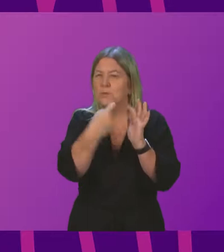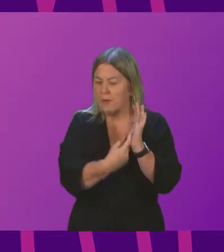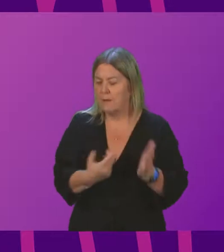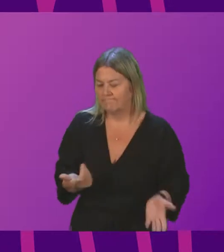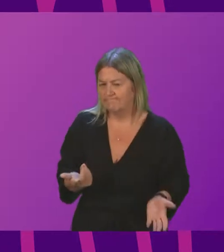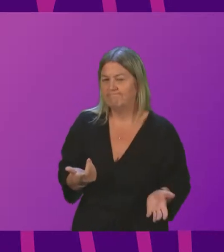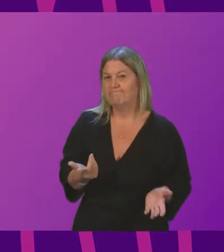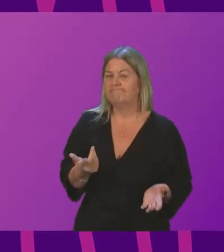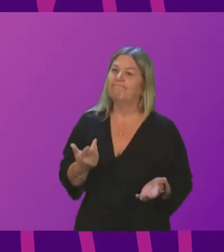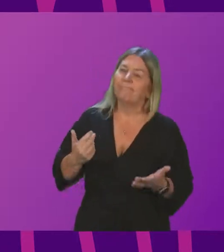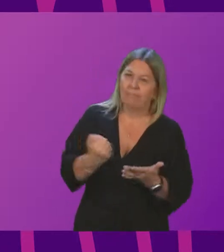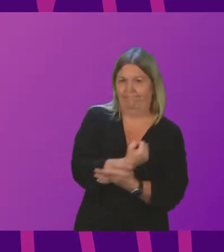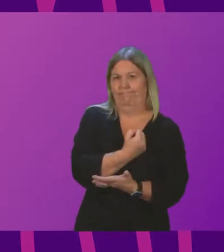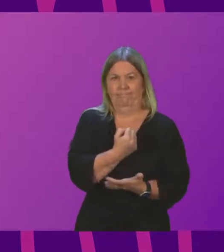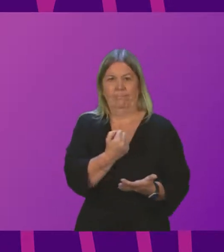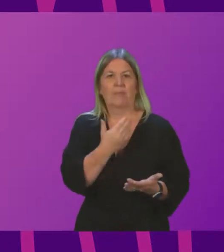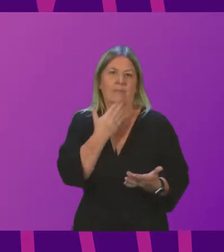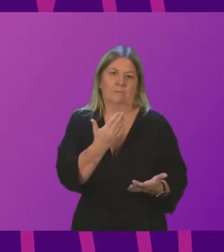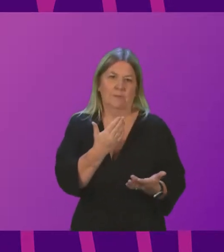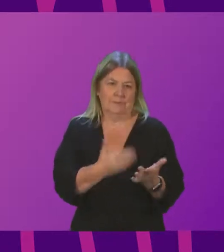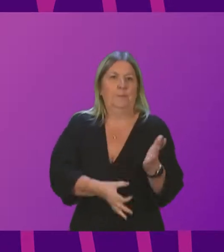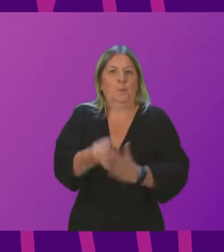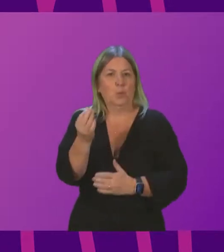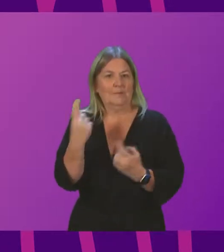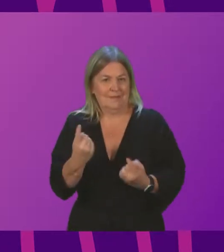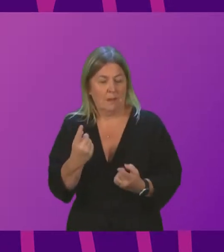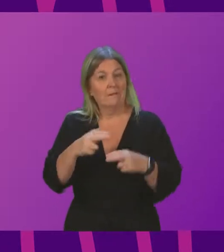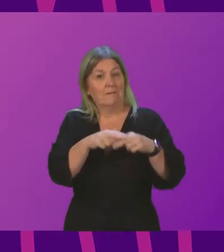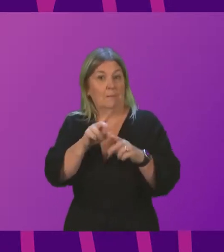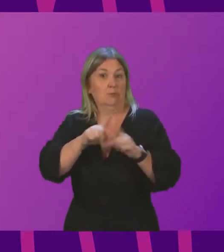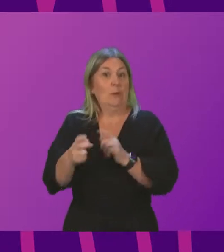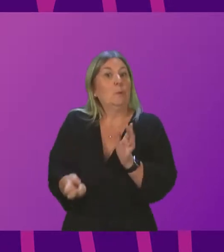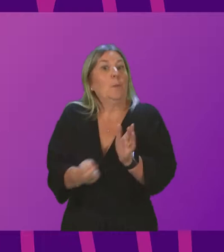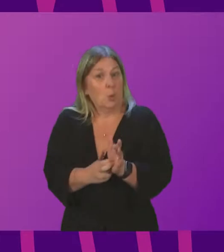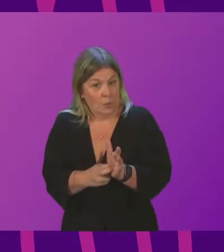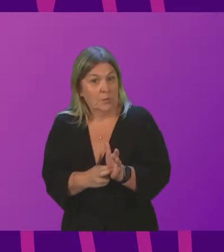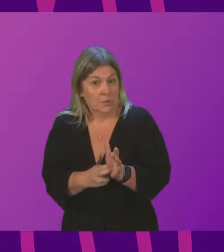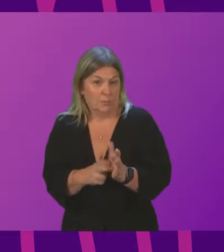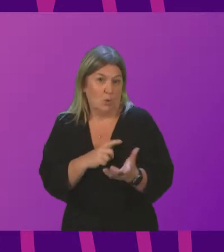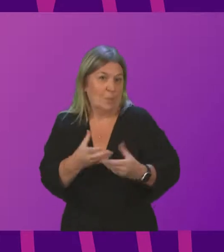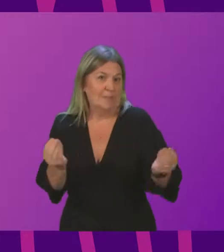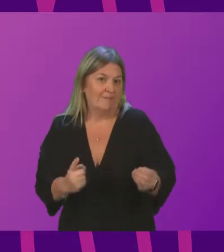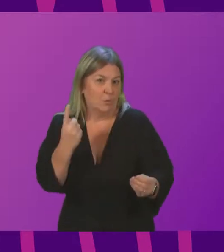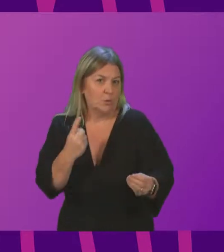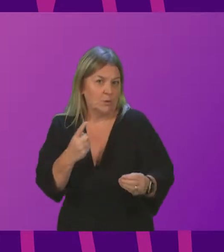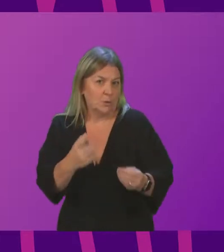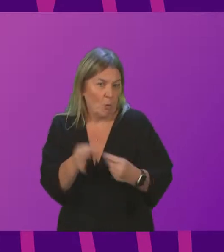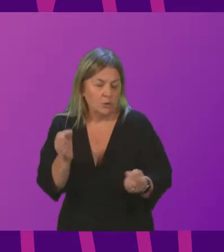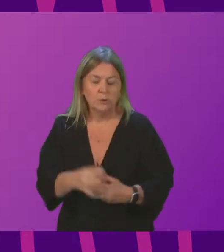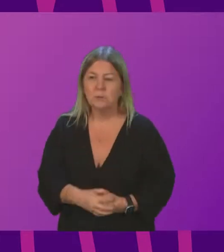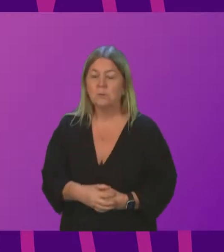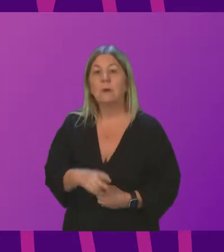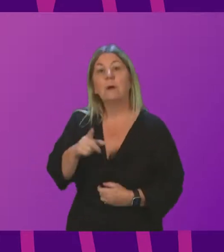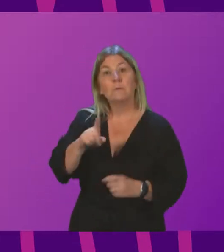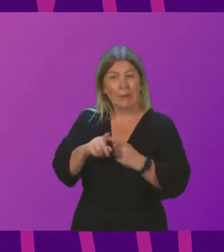online and on the telephone with the NHS informed booking service. They tried over three days, phoning several times a day. The operator